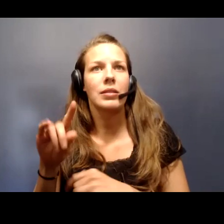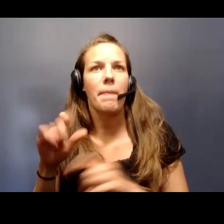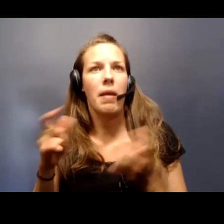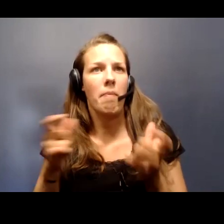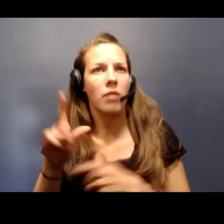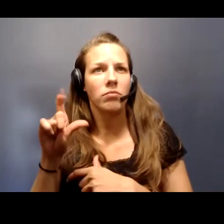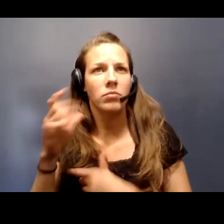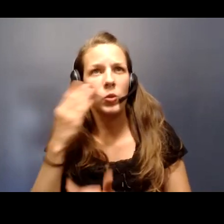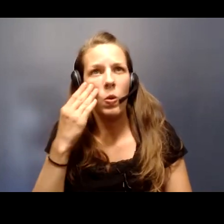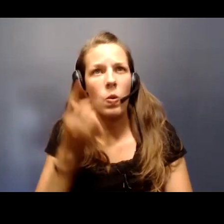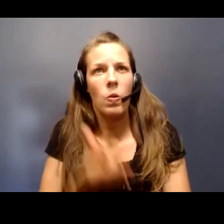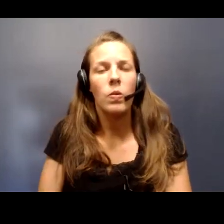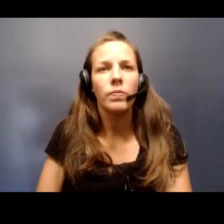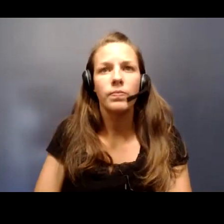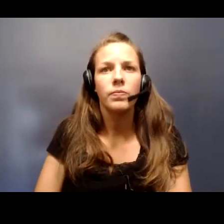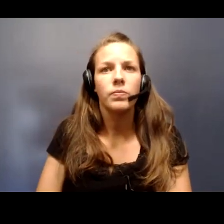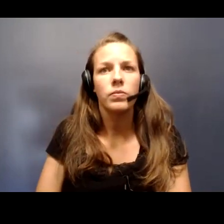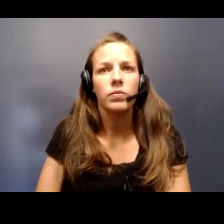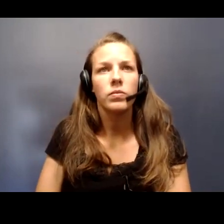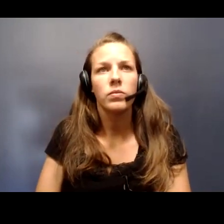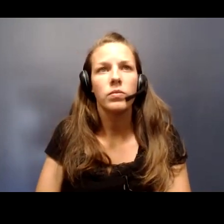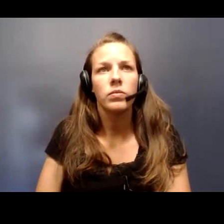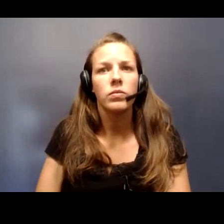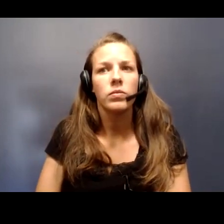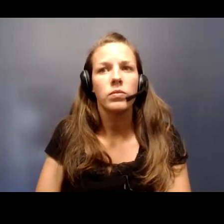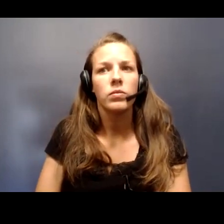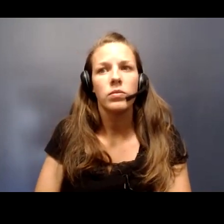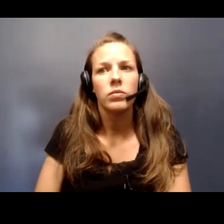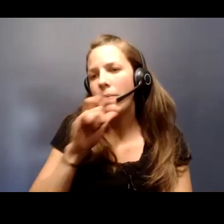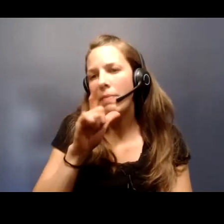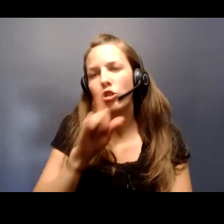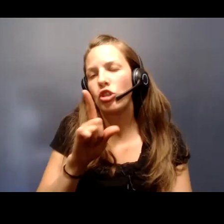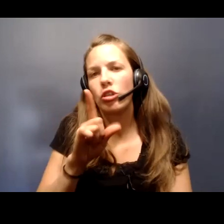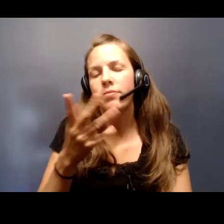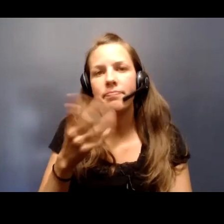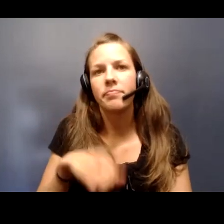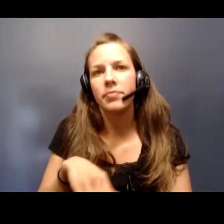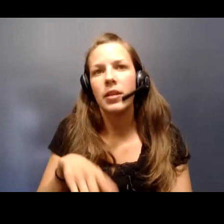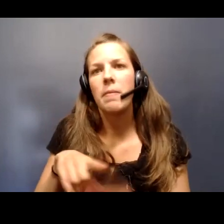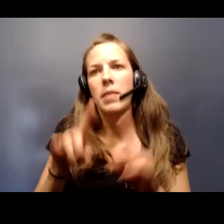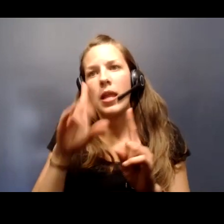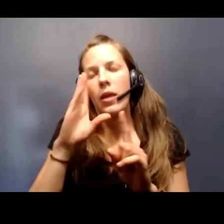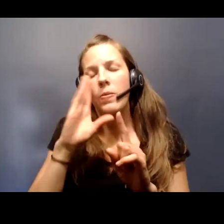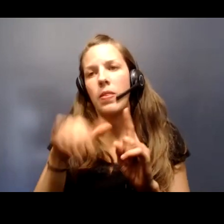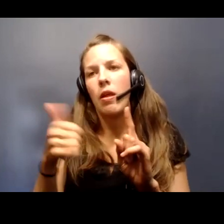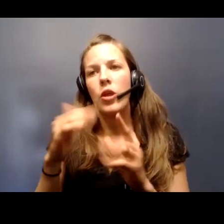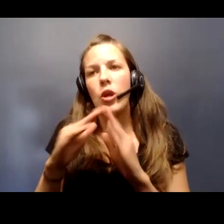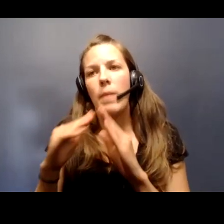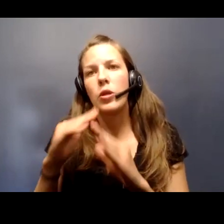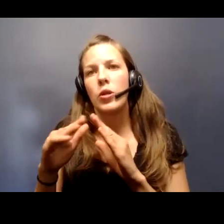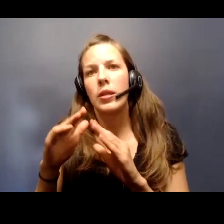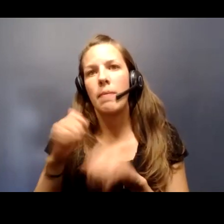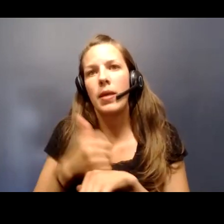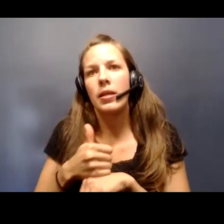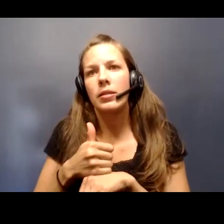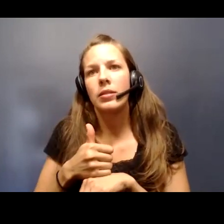Do you have those details at this point Nita? I am not positive on it but I do know the other community-based testing sites